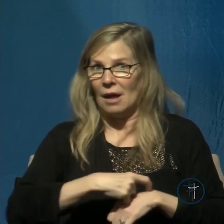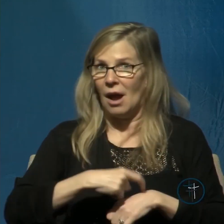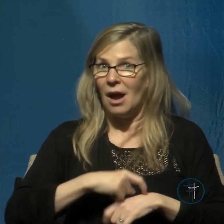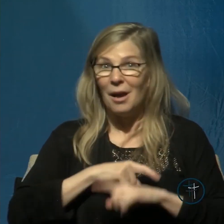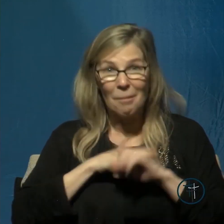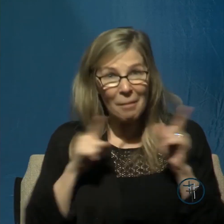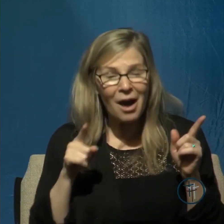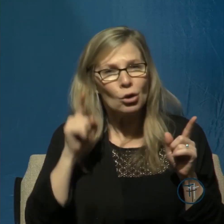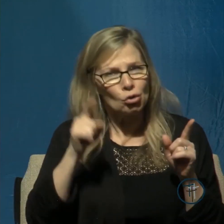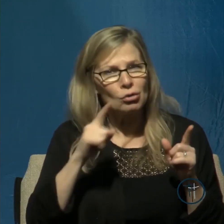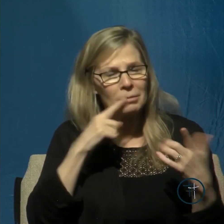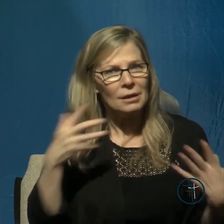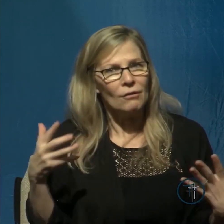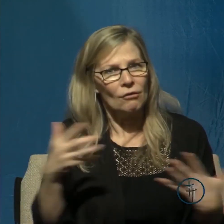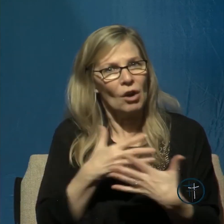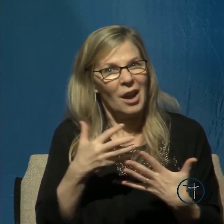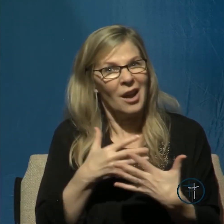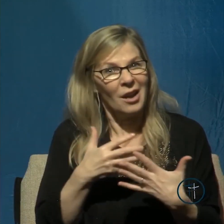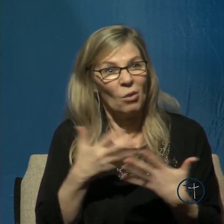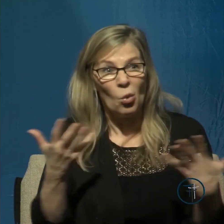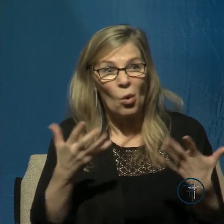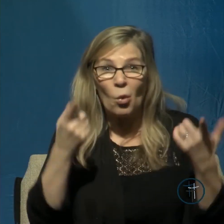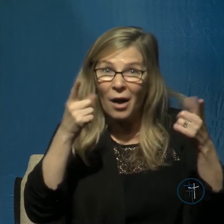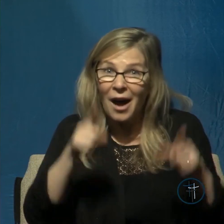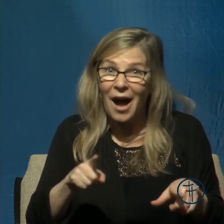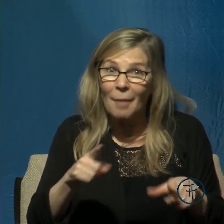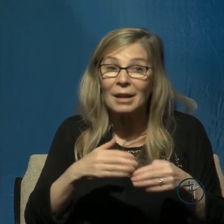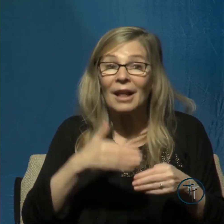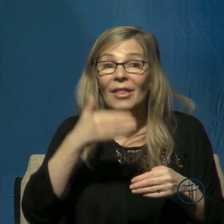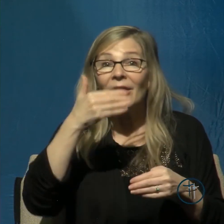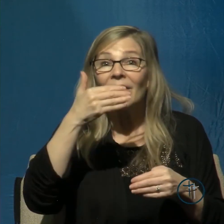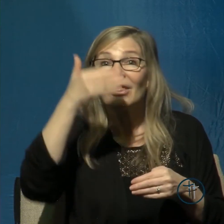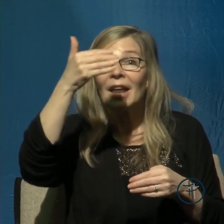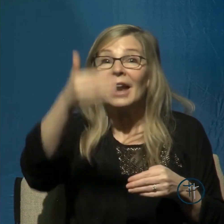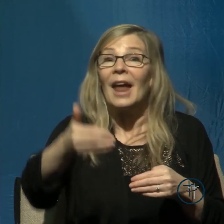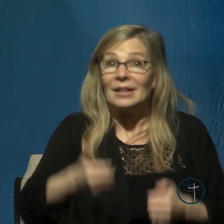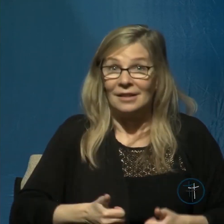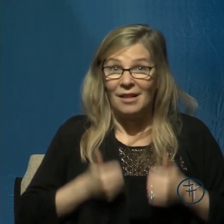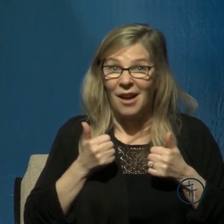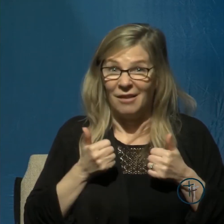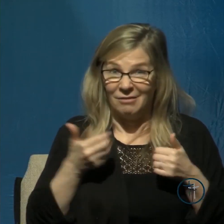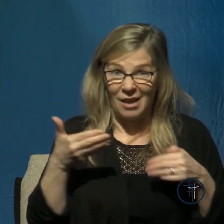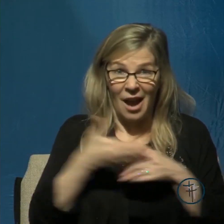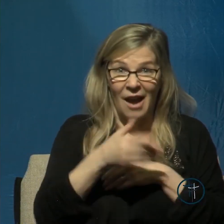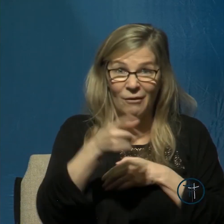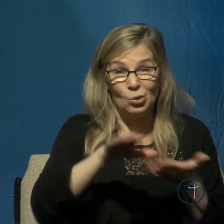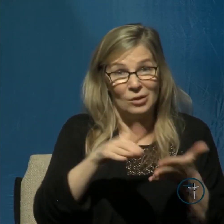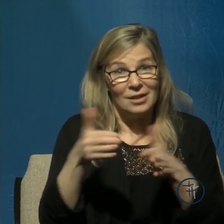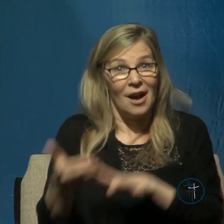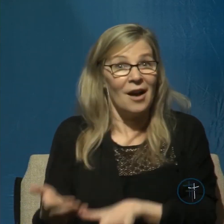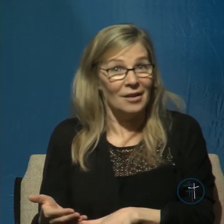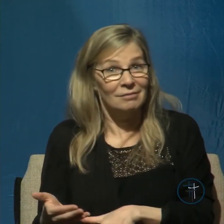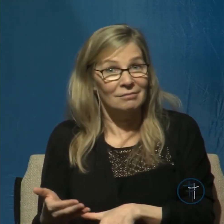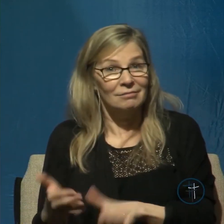afraid of what will happen to you in the next life after you die the Bible speaks of judgment